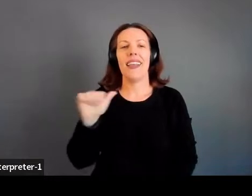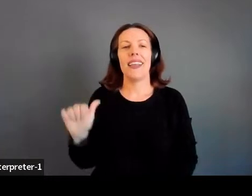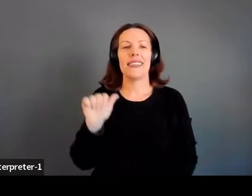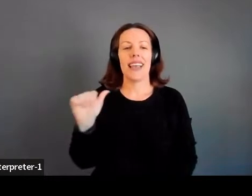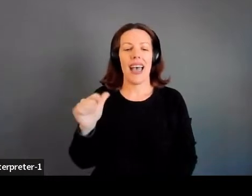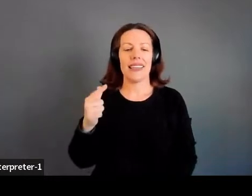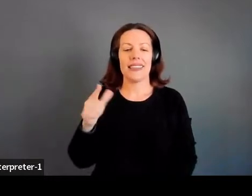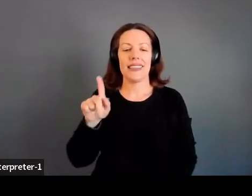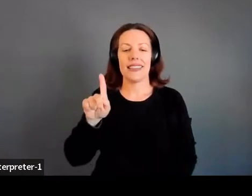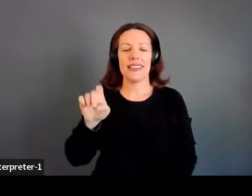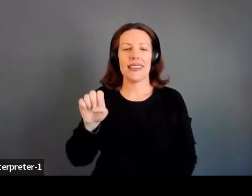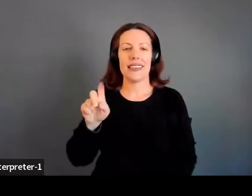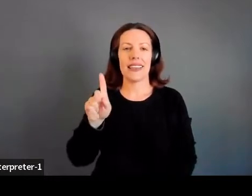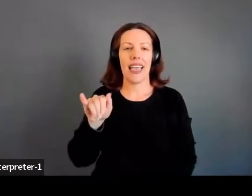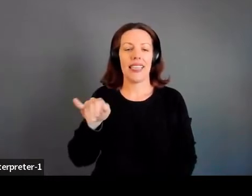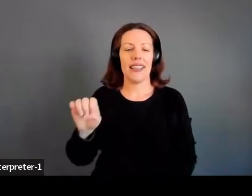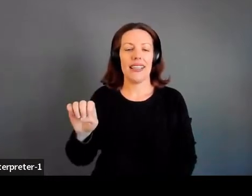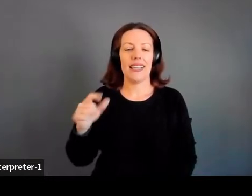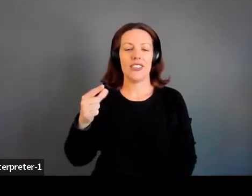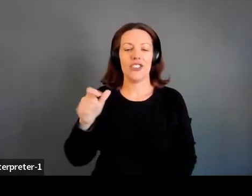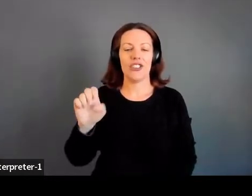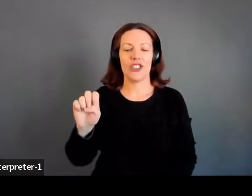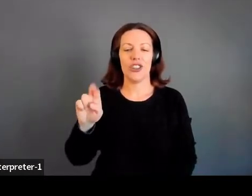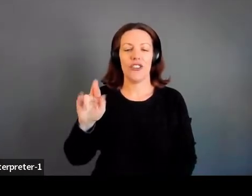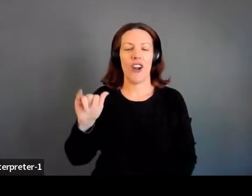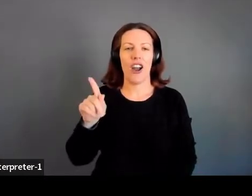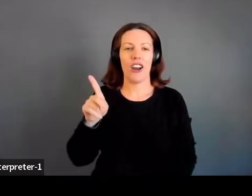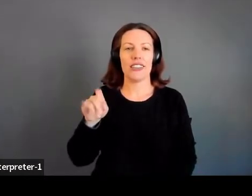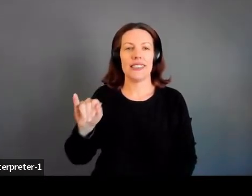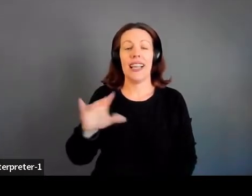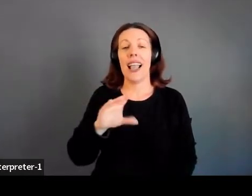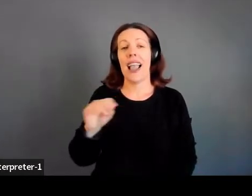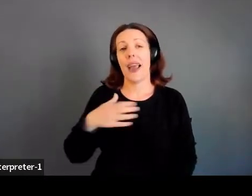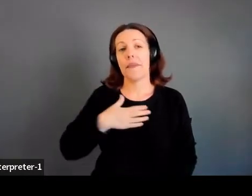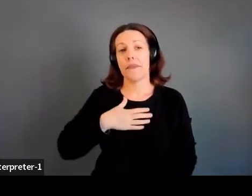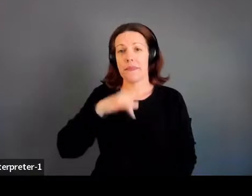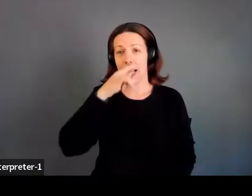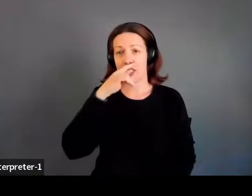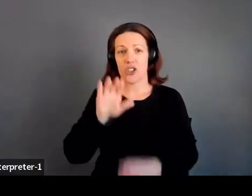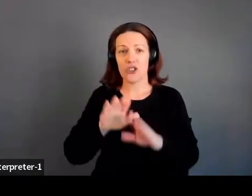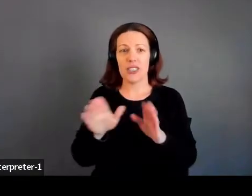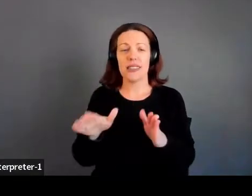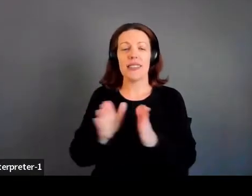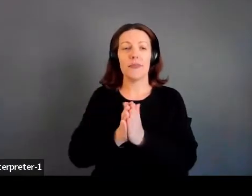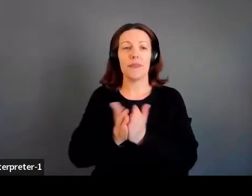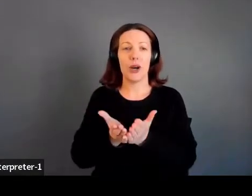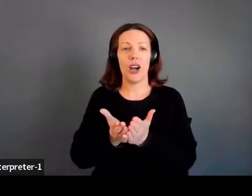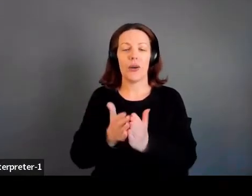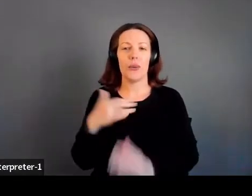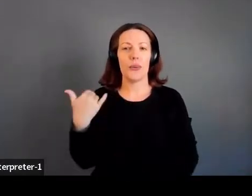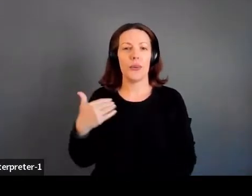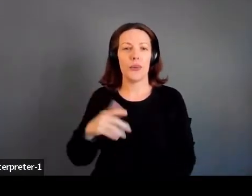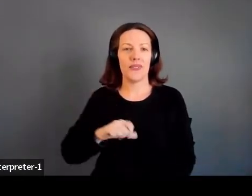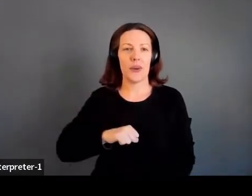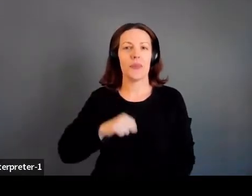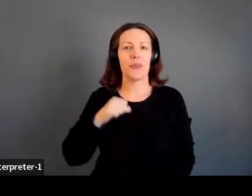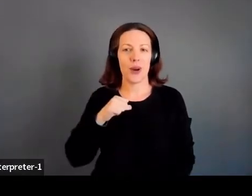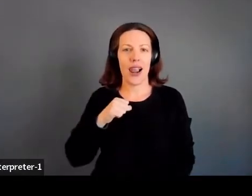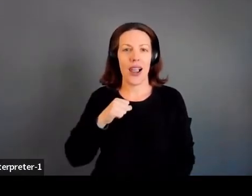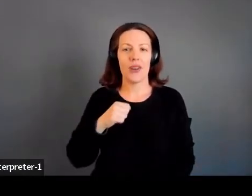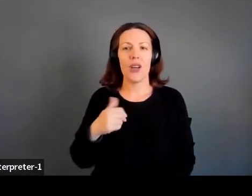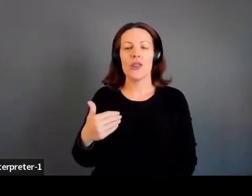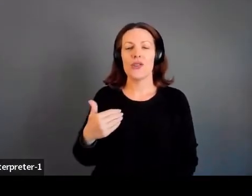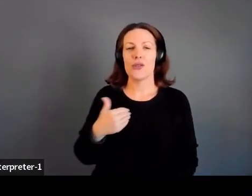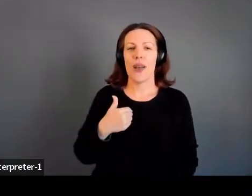Girardi and, um, my children's book series, again, is something I'm really proud about being able to take that conversation